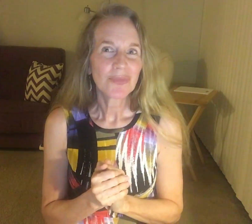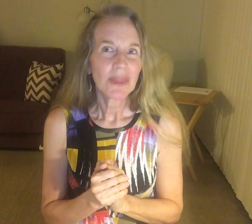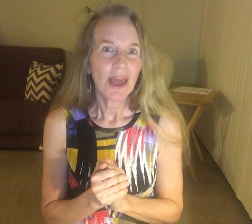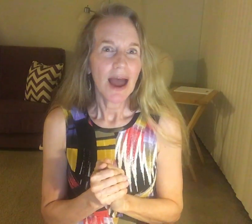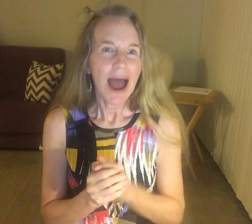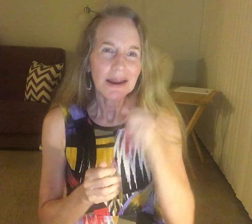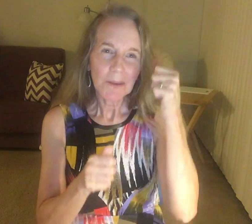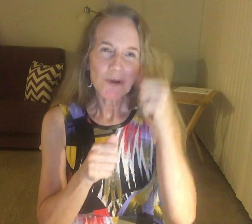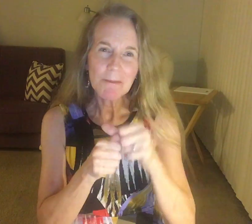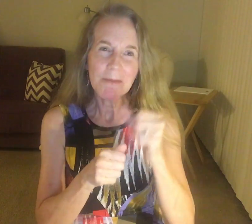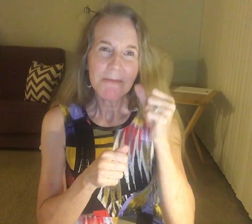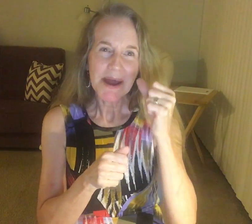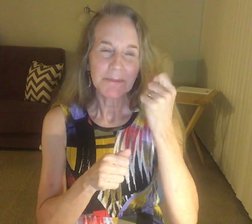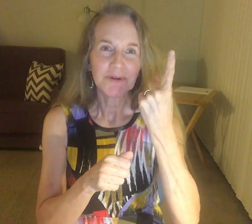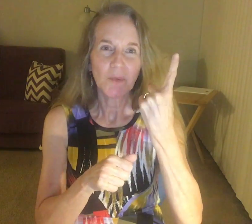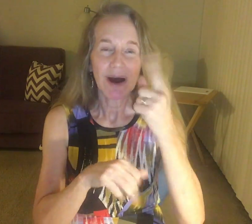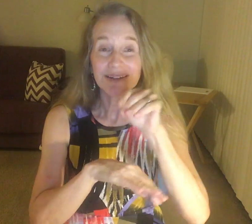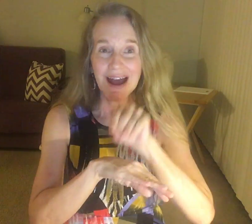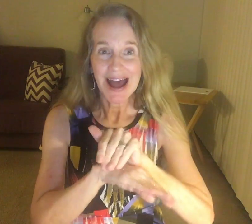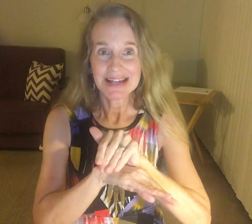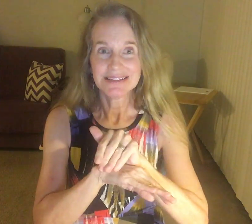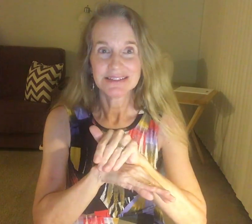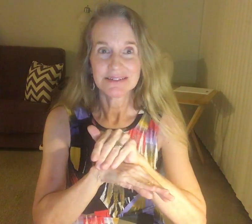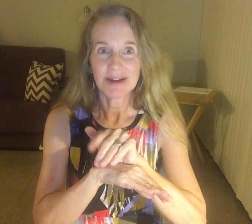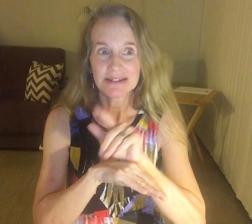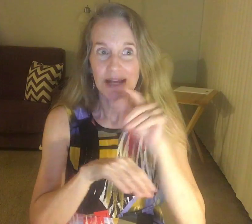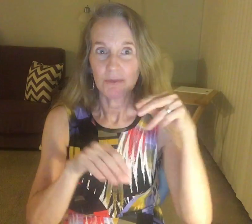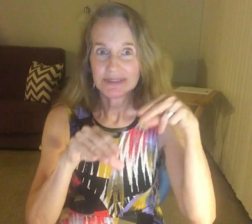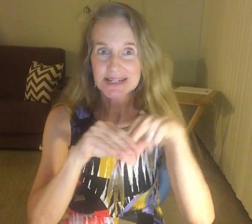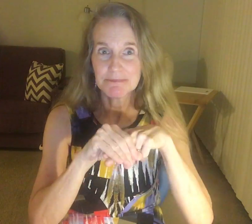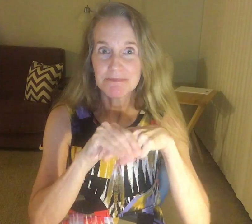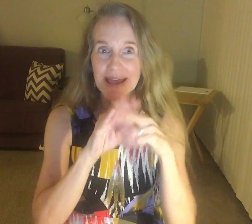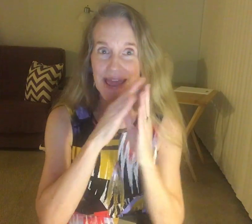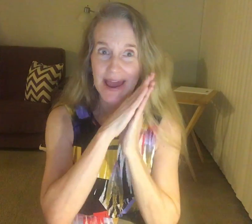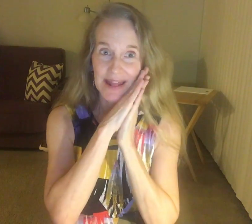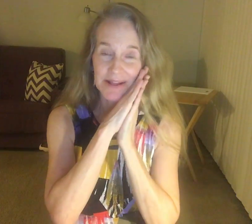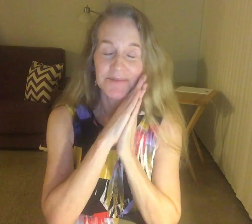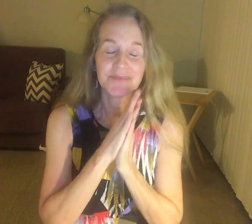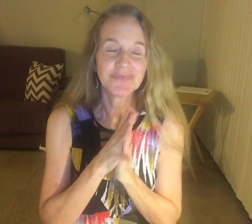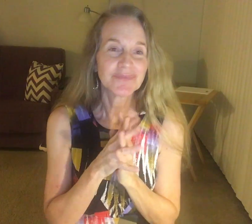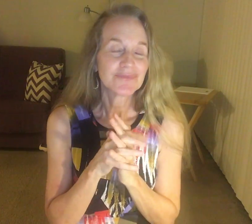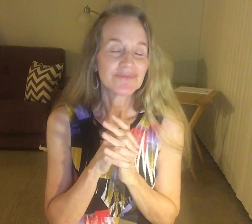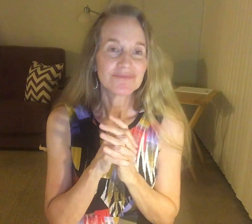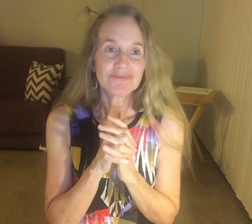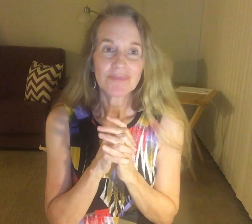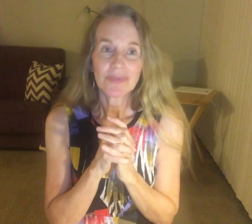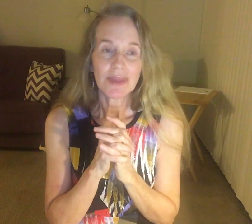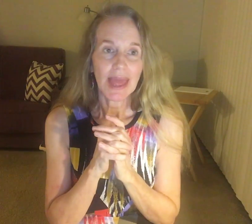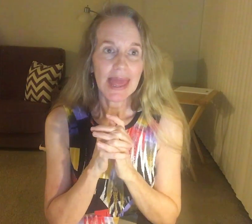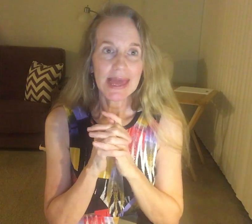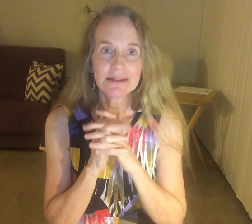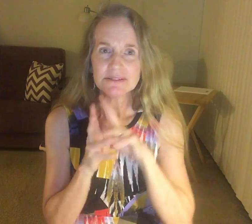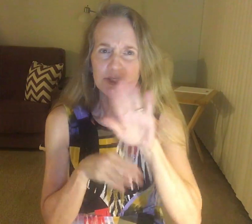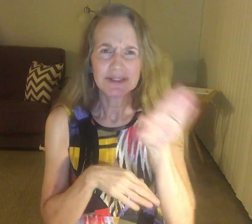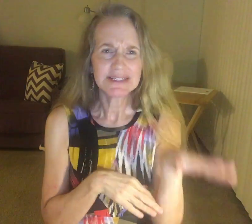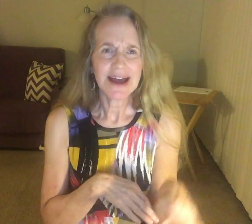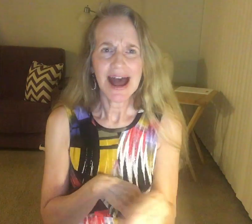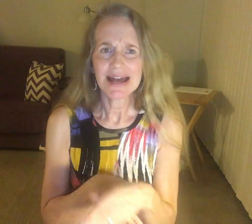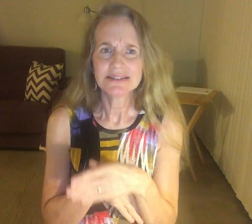I don't remember one night when was in bed. And there was a night